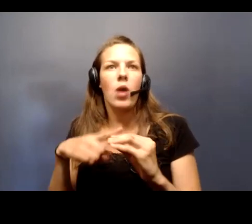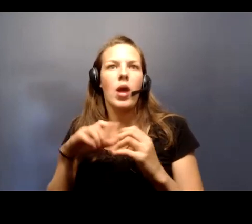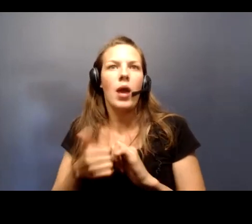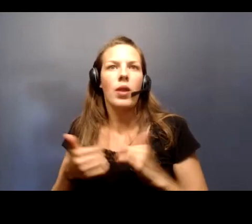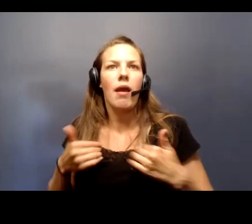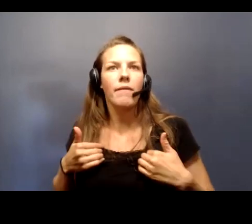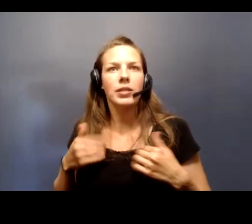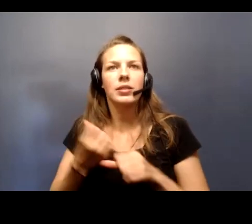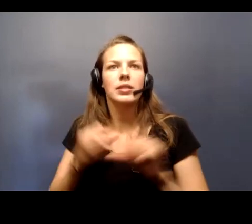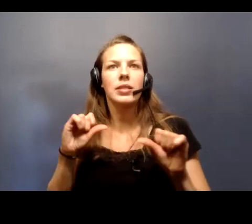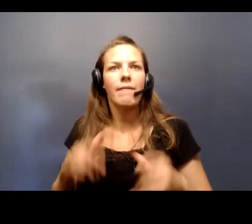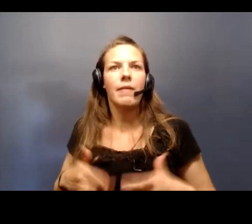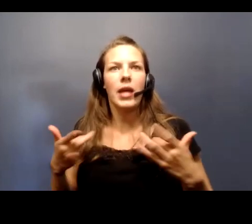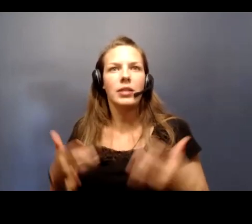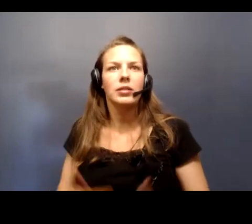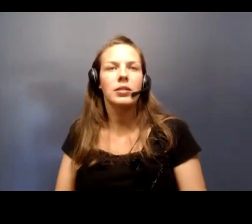a safe event.